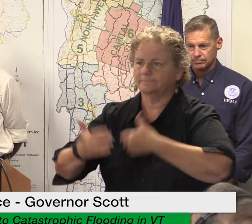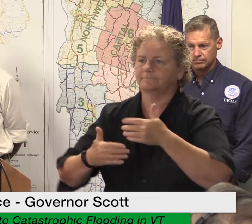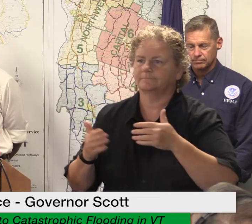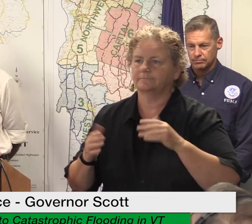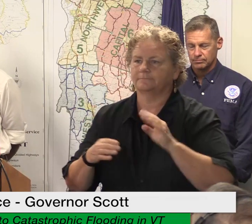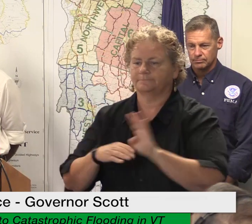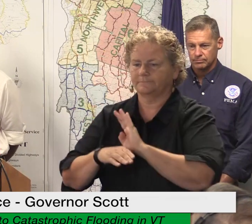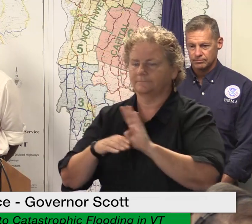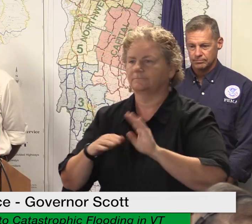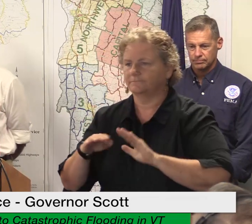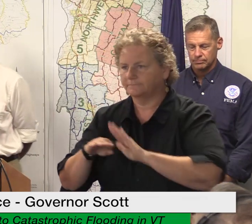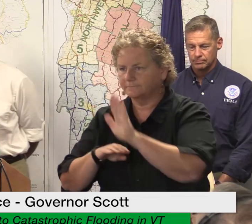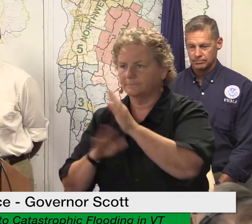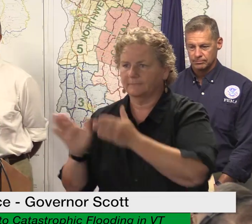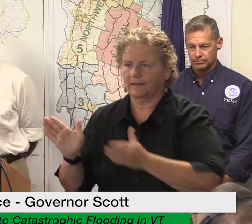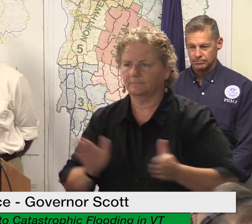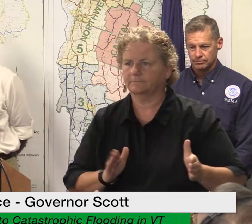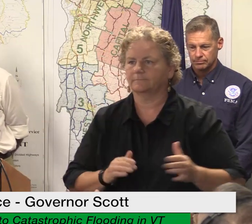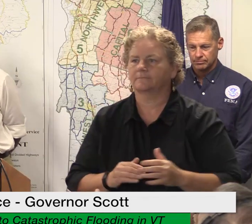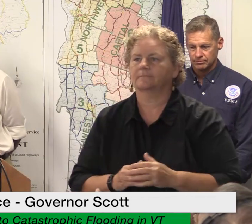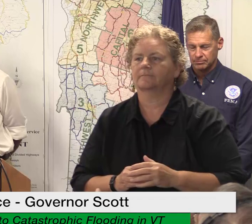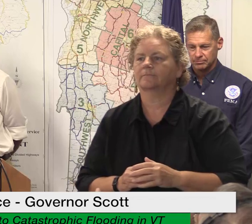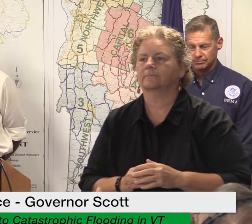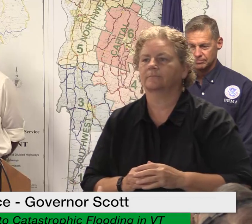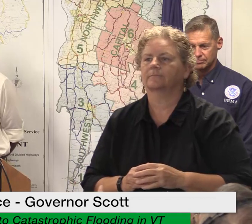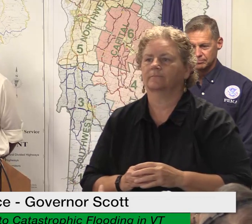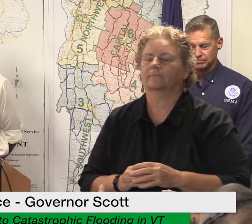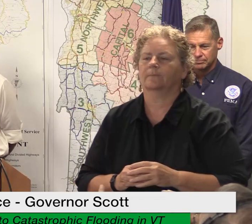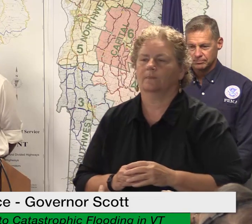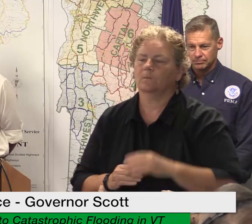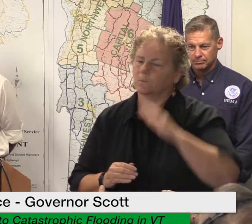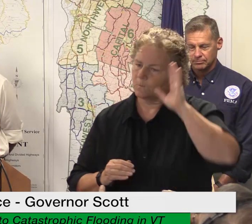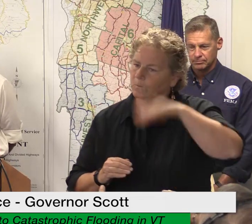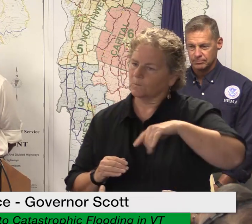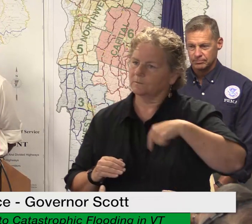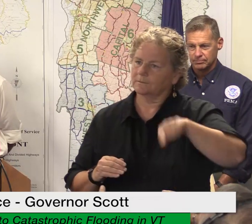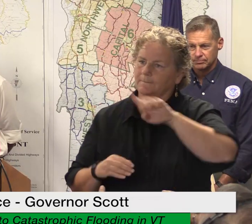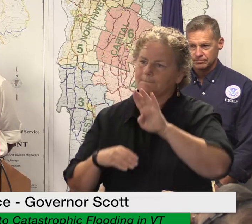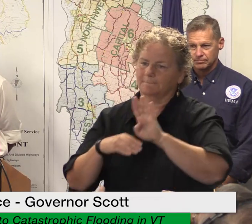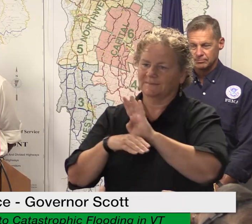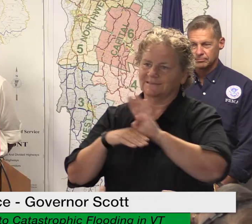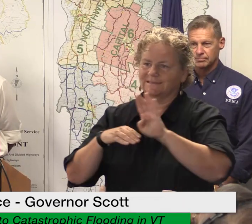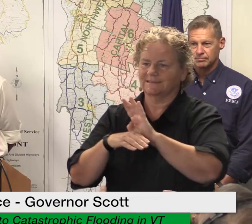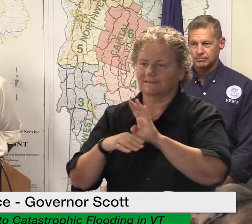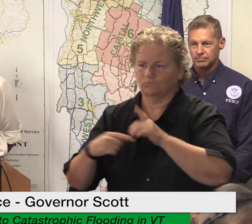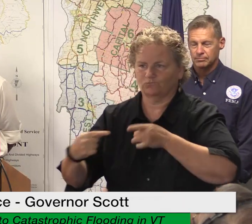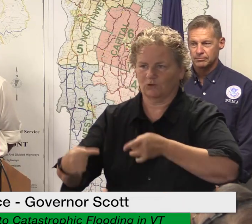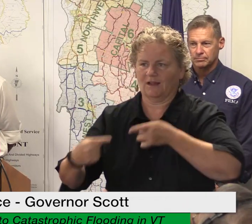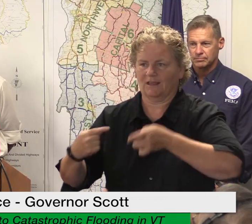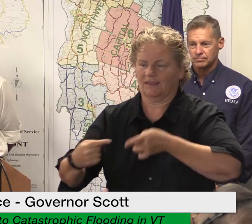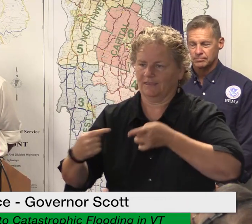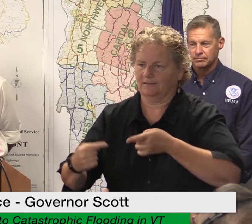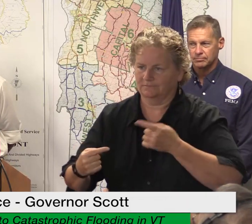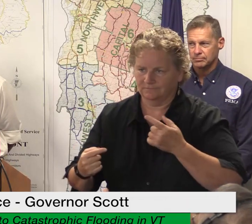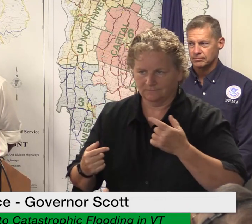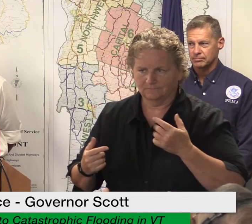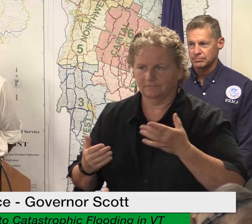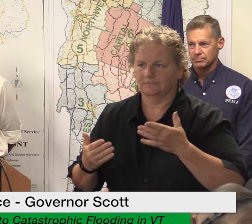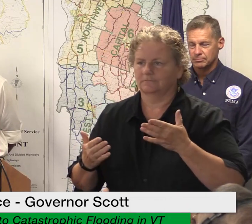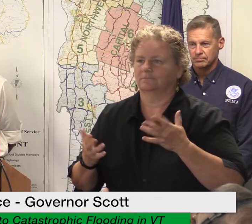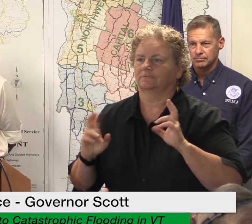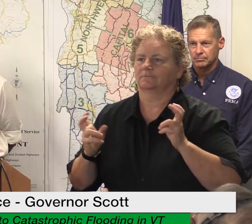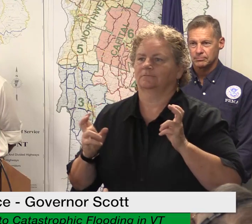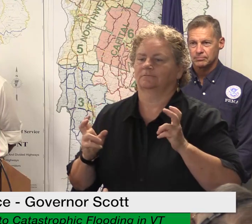our business community is struggling to come back online following this flood and to date there are